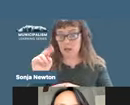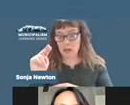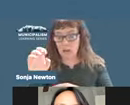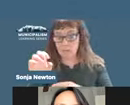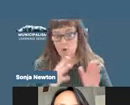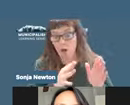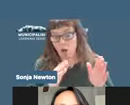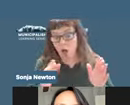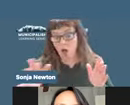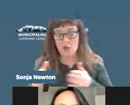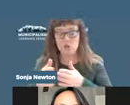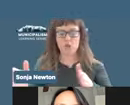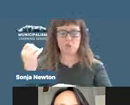century.